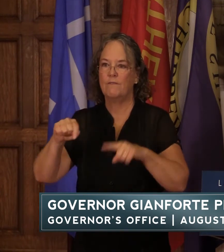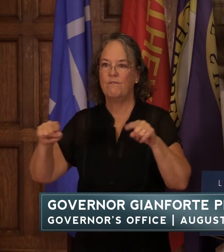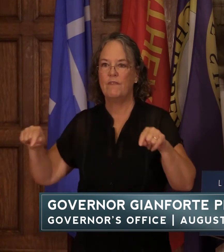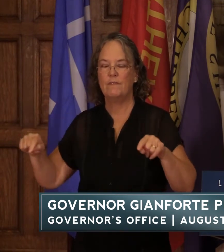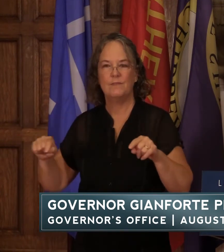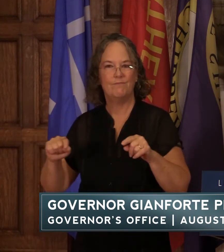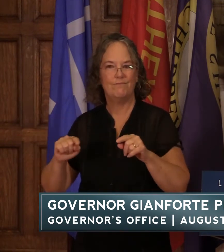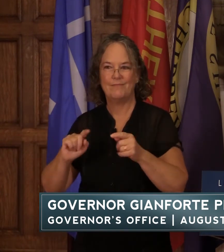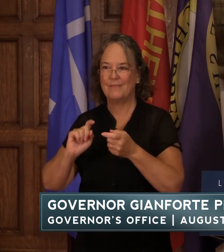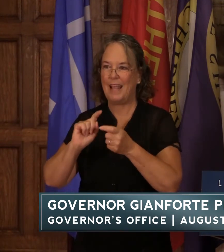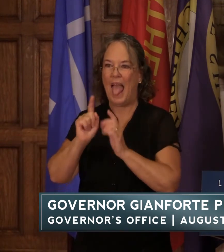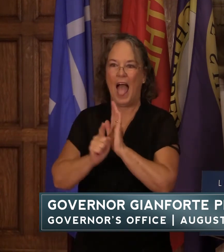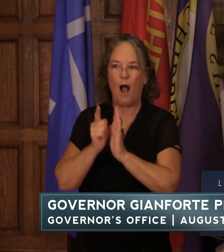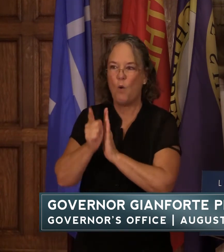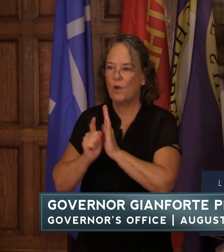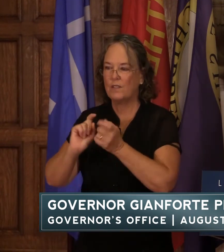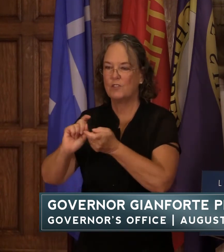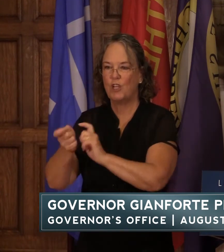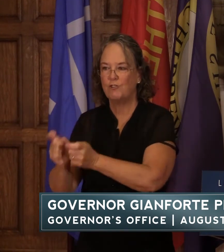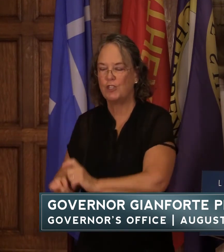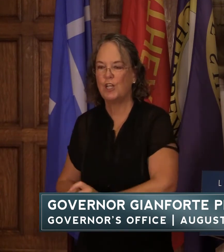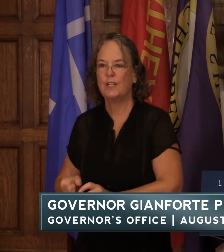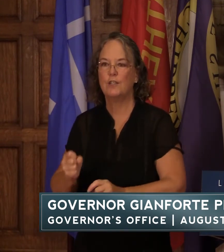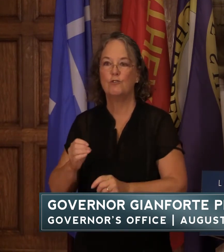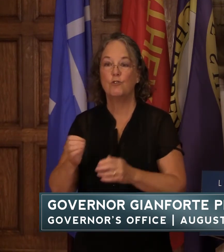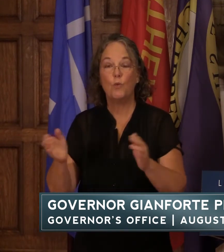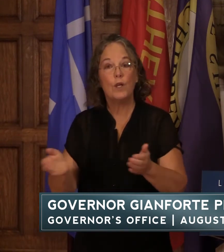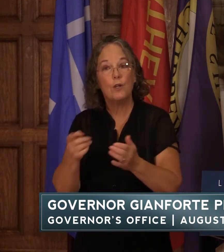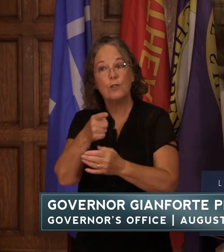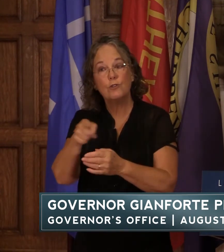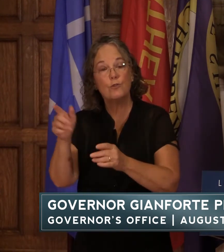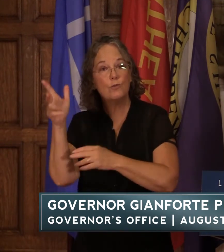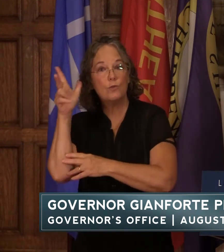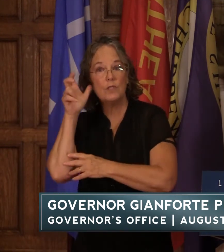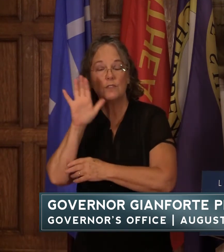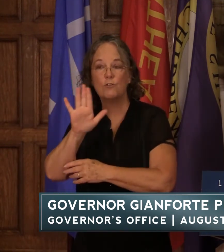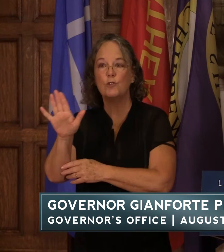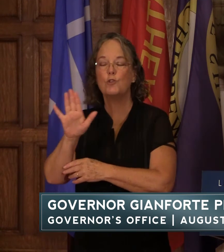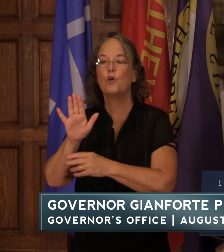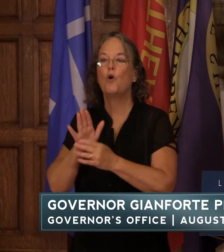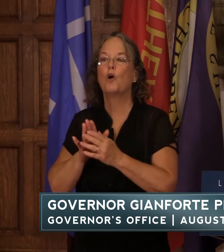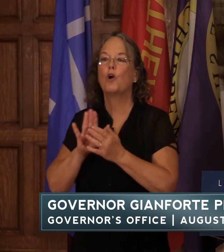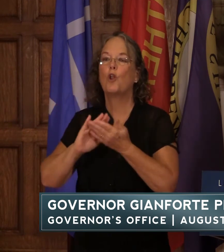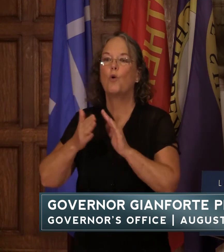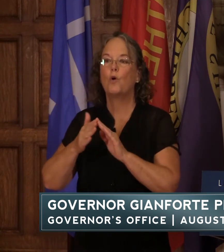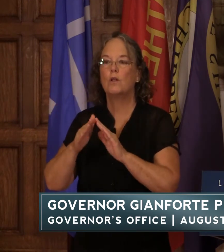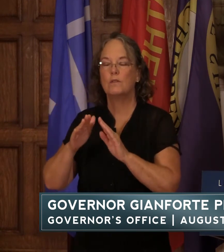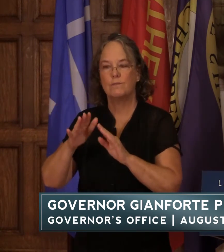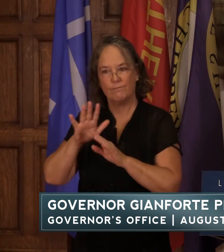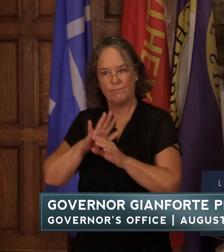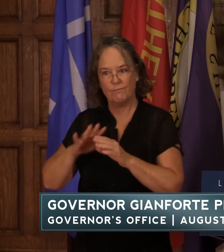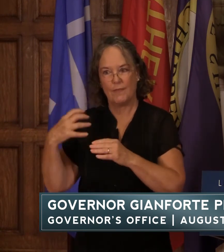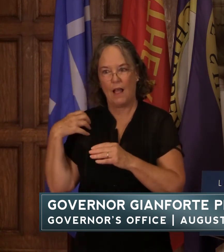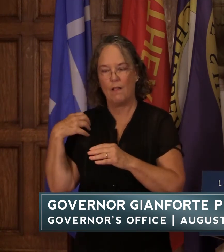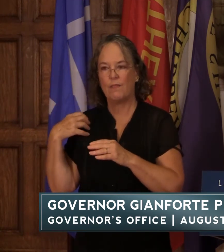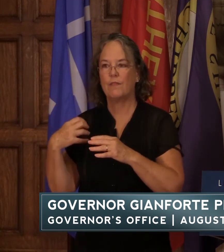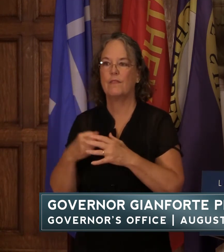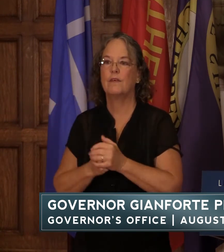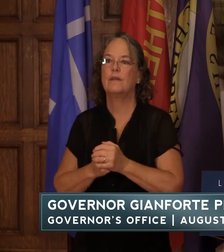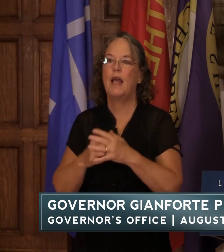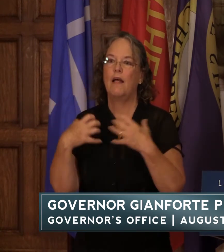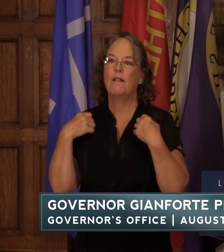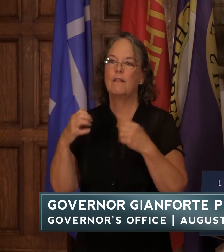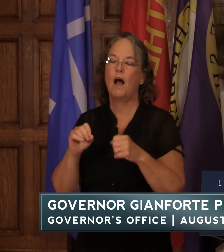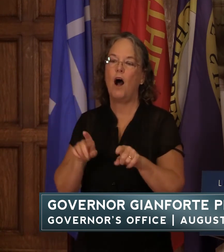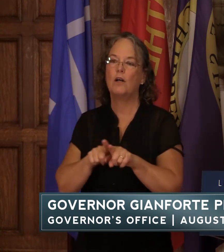by hour we encourage everyone to listen to their health and medical leadership in your community we also work closely with our state's